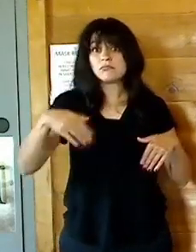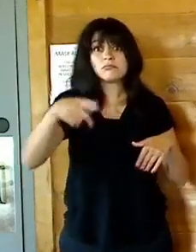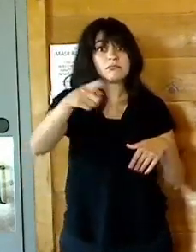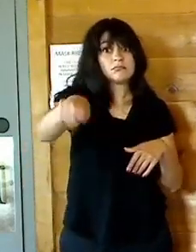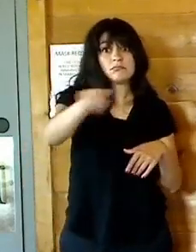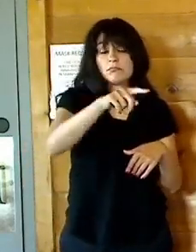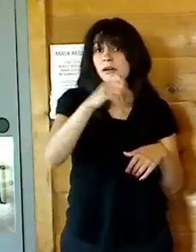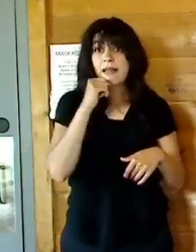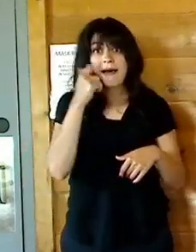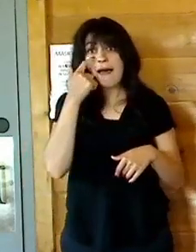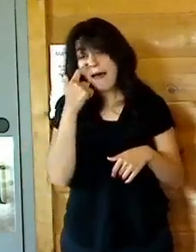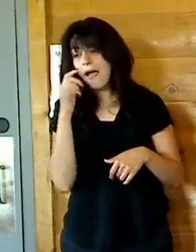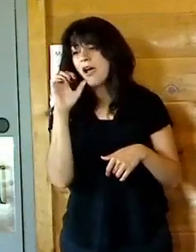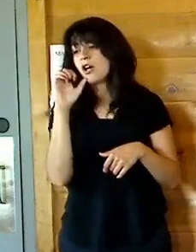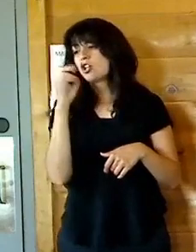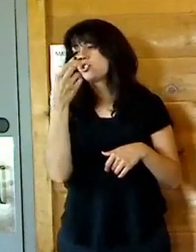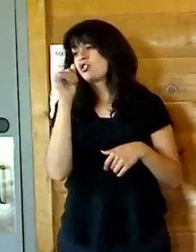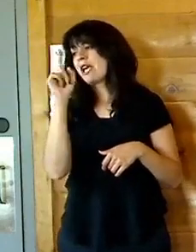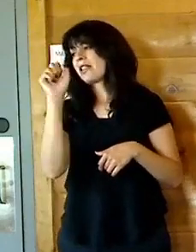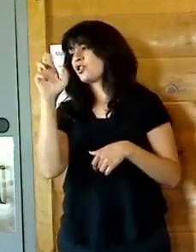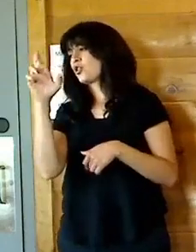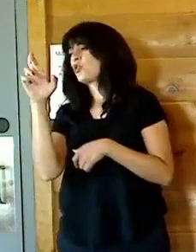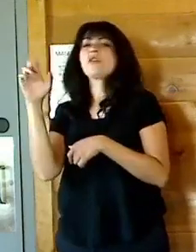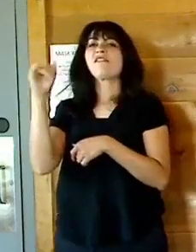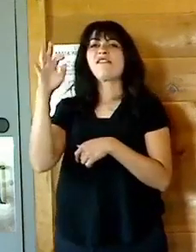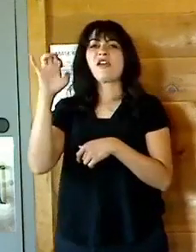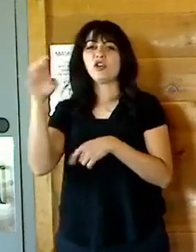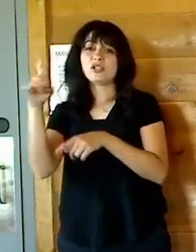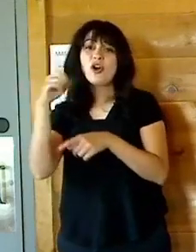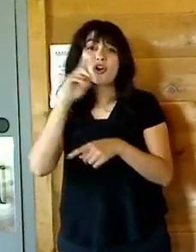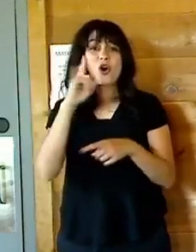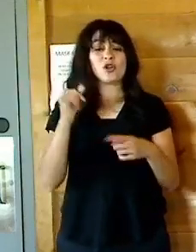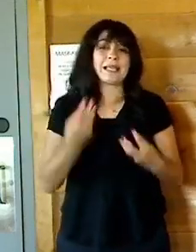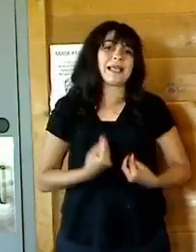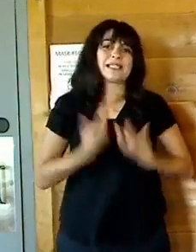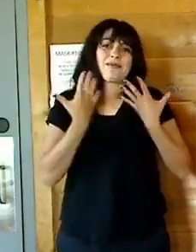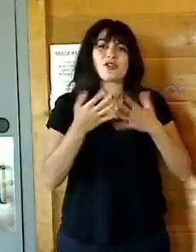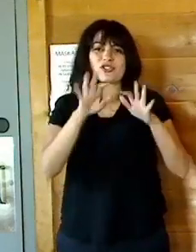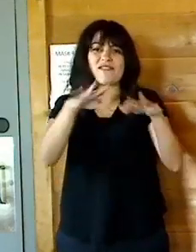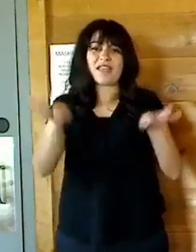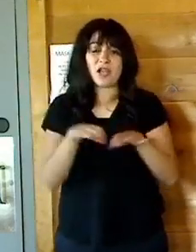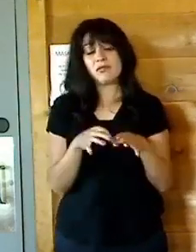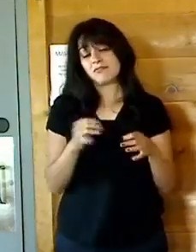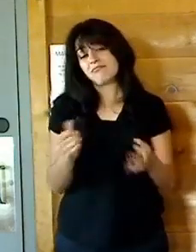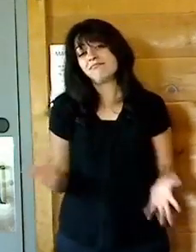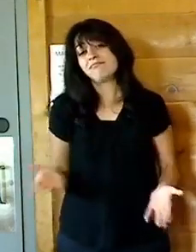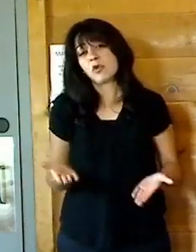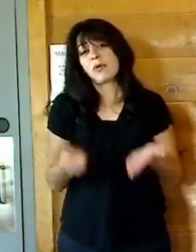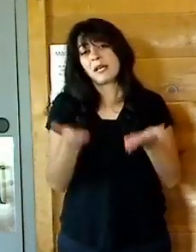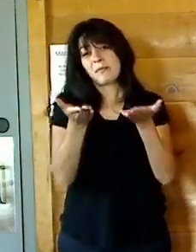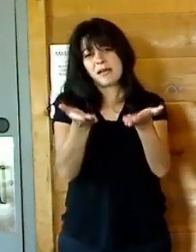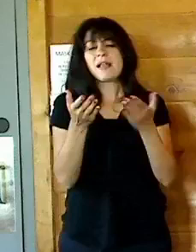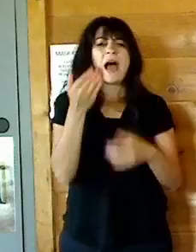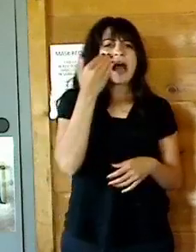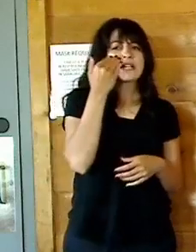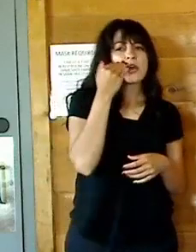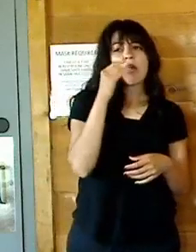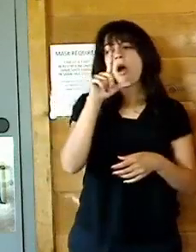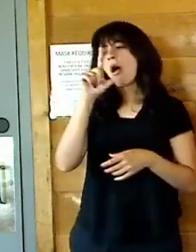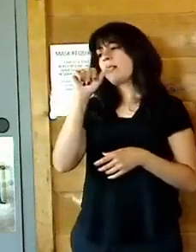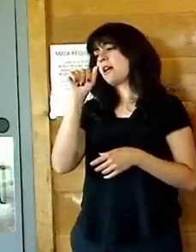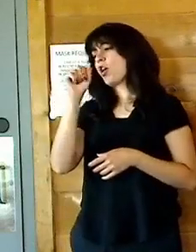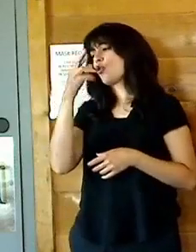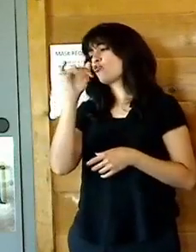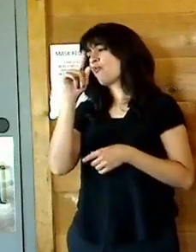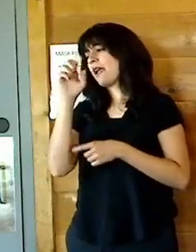town of Wappinger Challenger Field, Inspiration Field as it's called now, I highly recommend that. I know that the LaGrange Challenger Program also